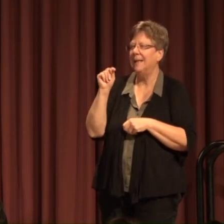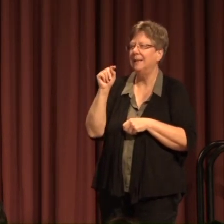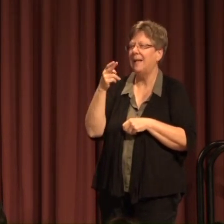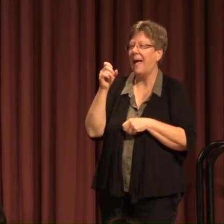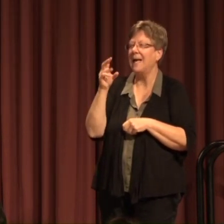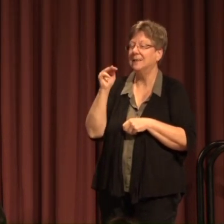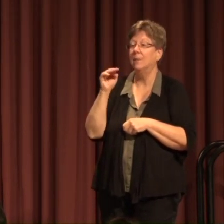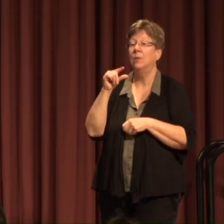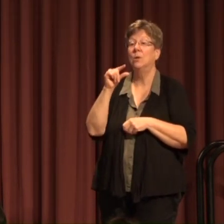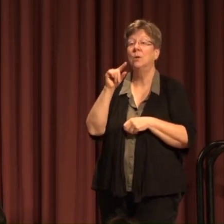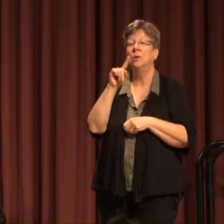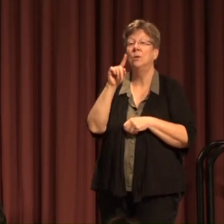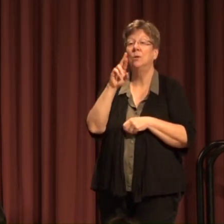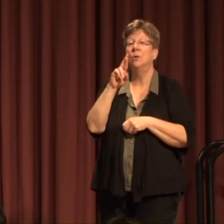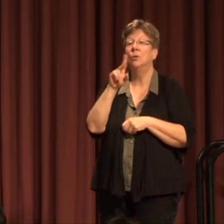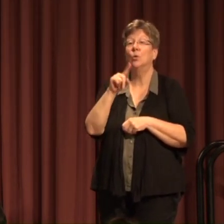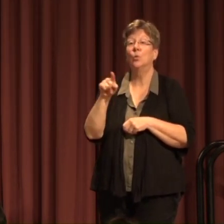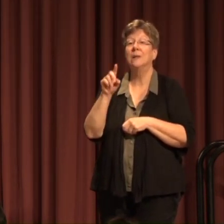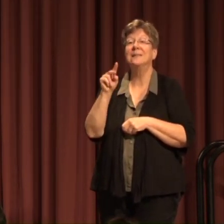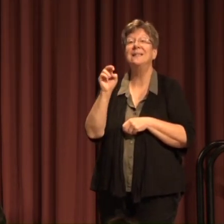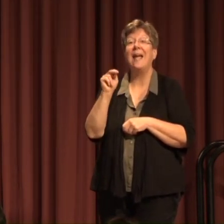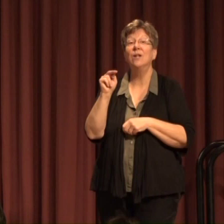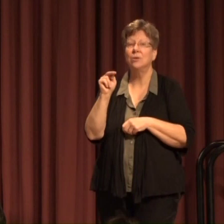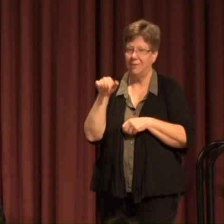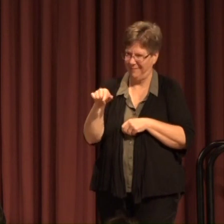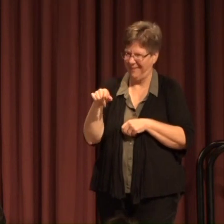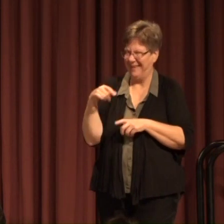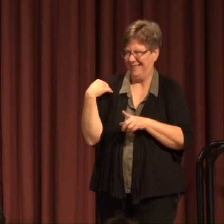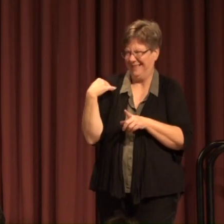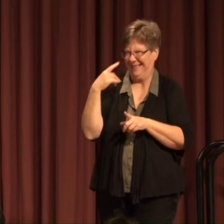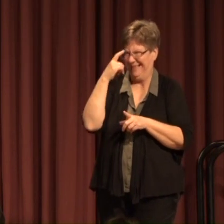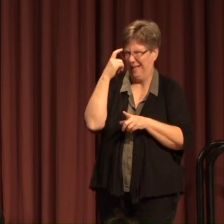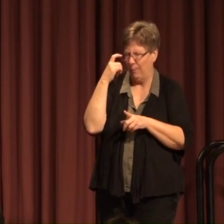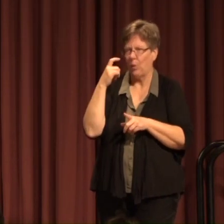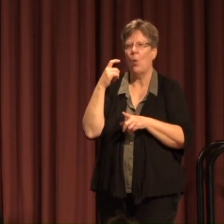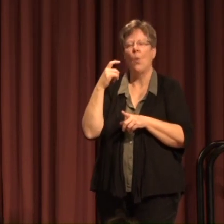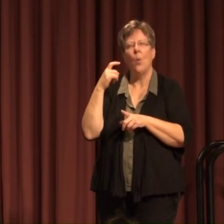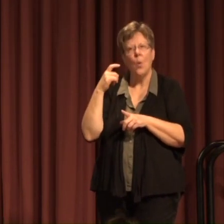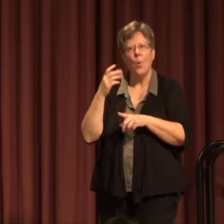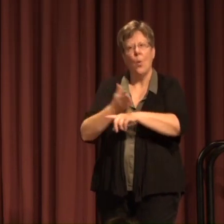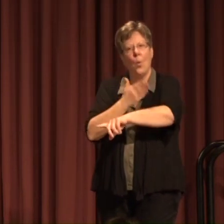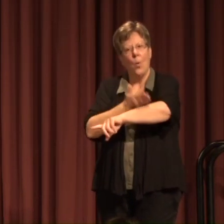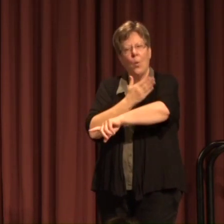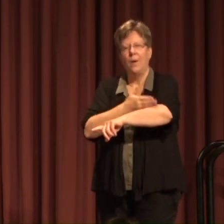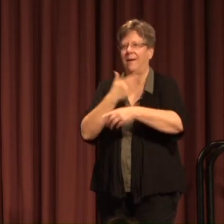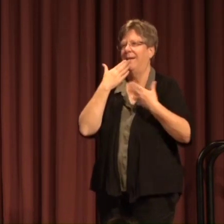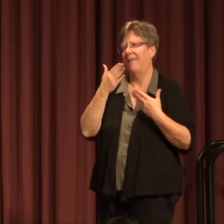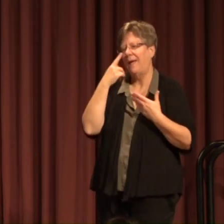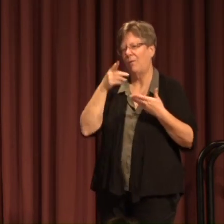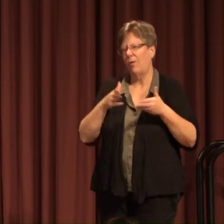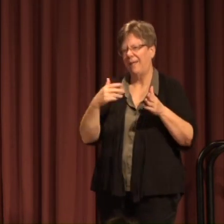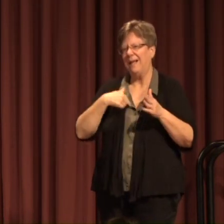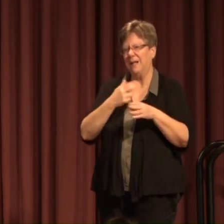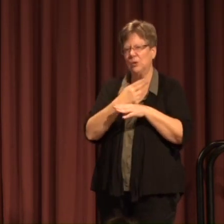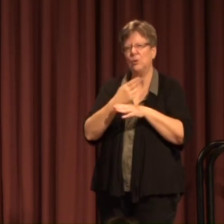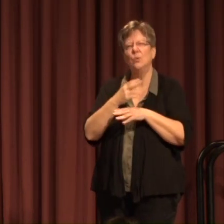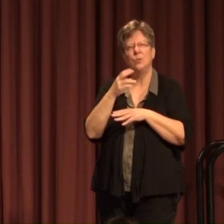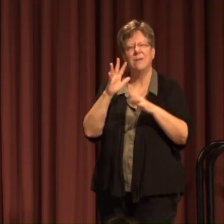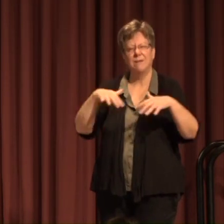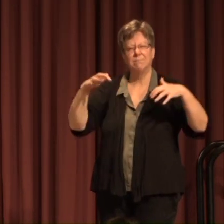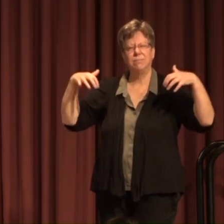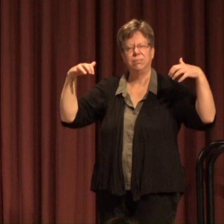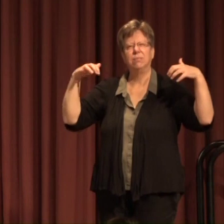Grizz Nation this summer Is getting fired up Thank you for letting us use the stadium The other night to welcome